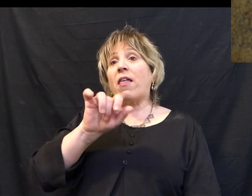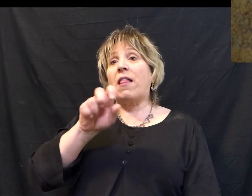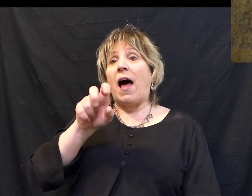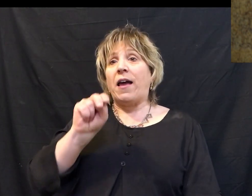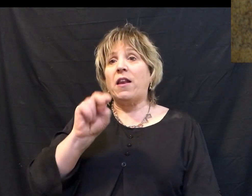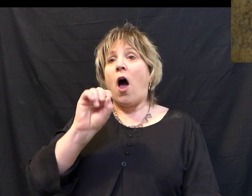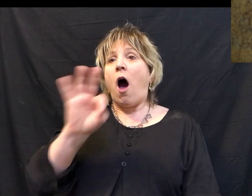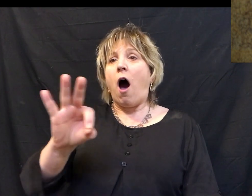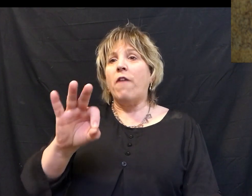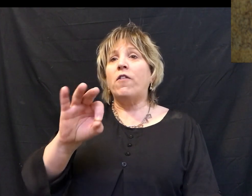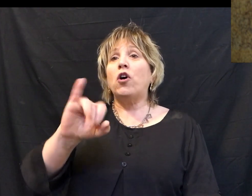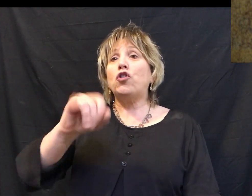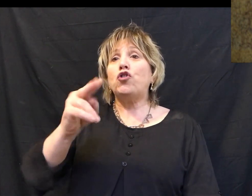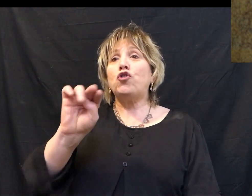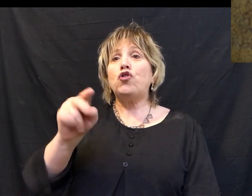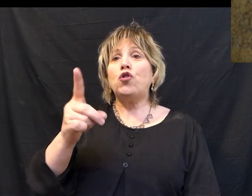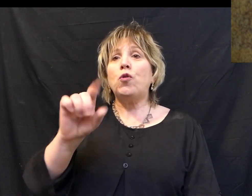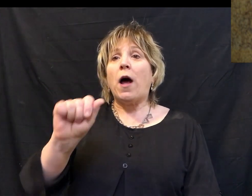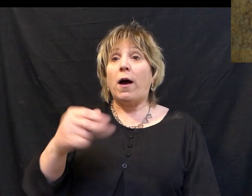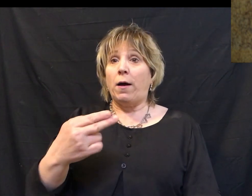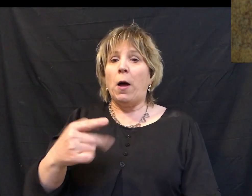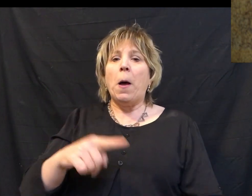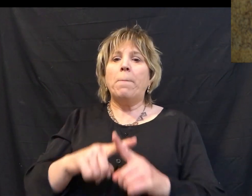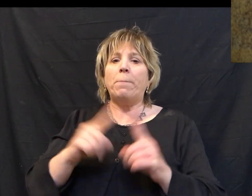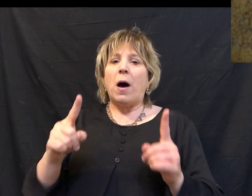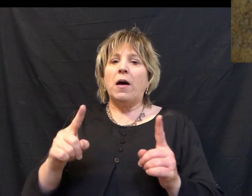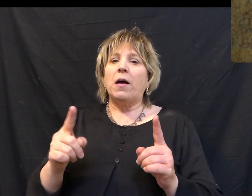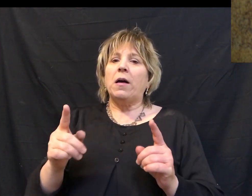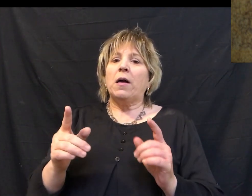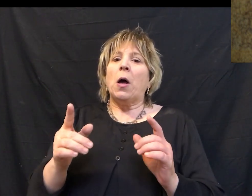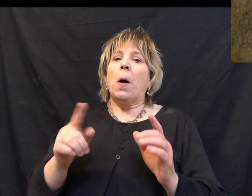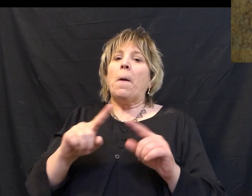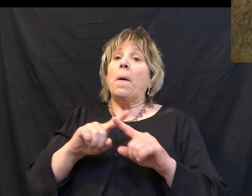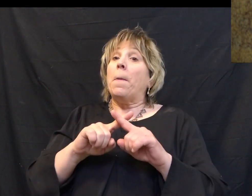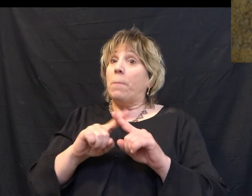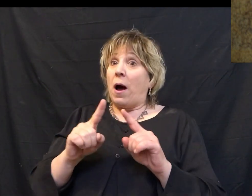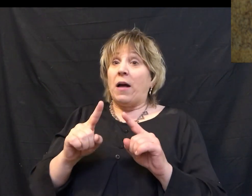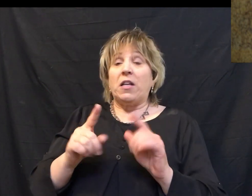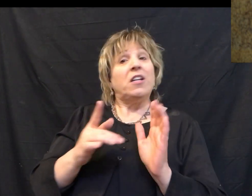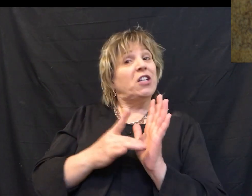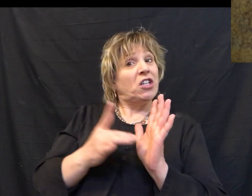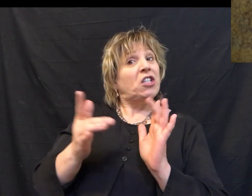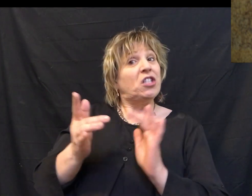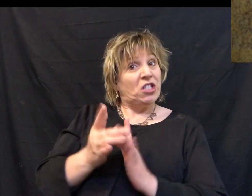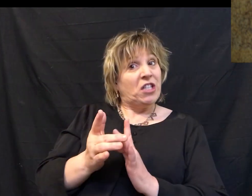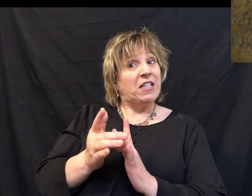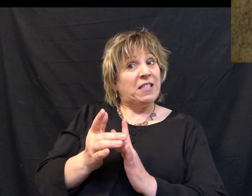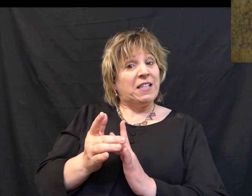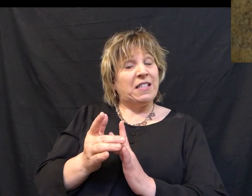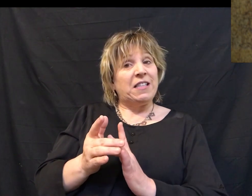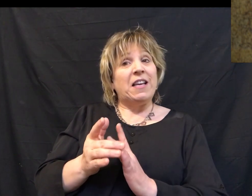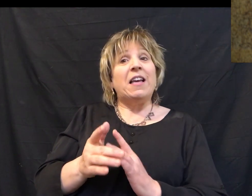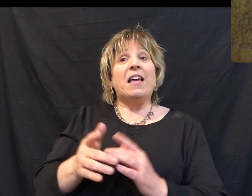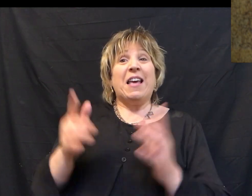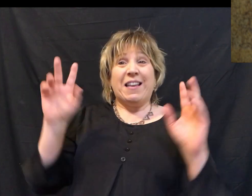warn you, this may be a really cringeworthy dad joke moment. But Jesus is, in effect, the Lion